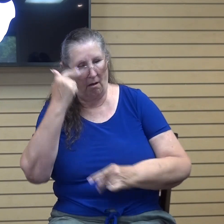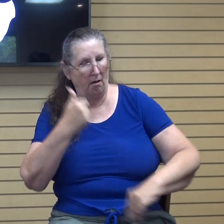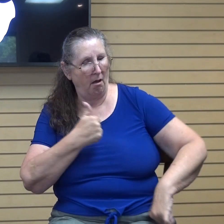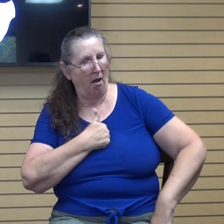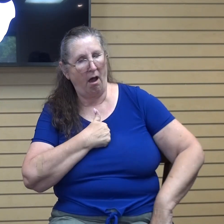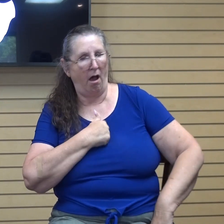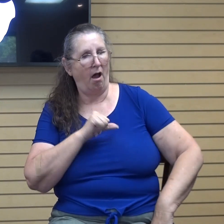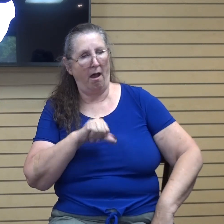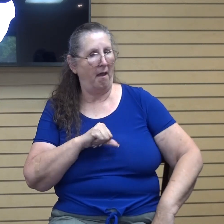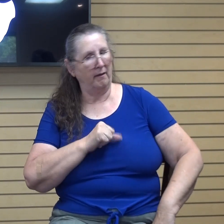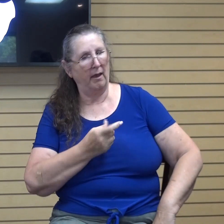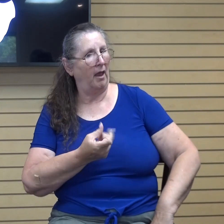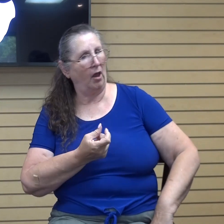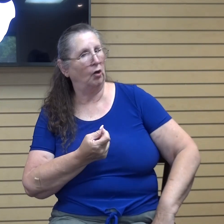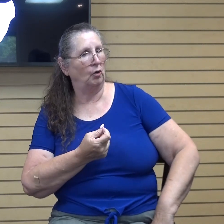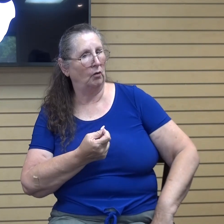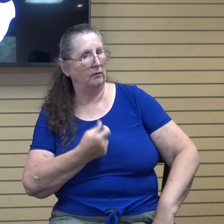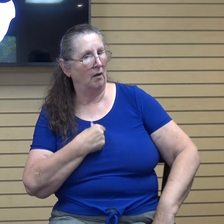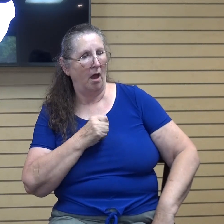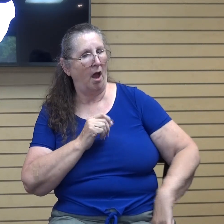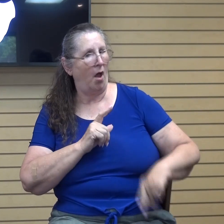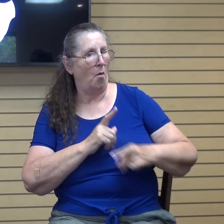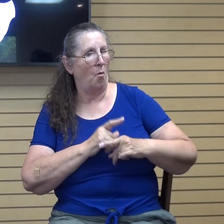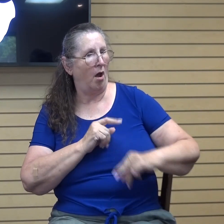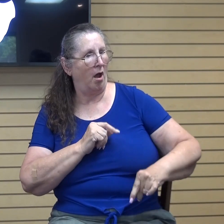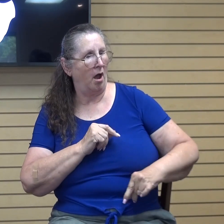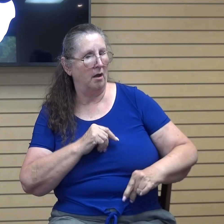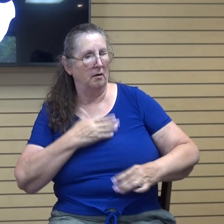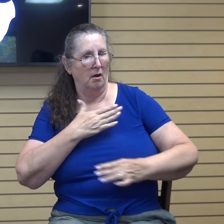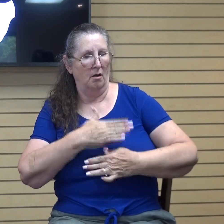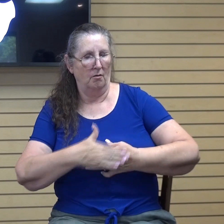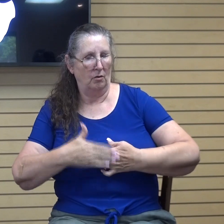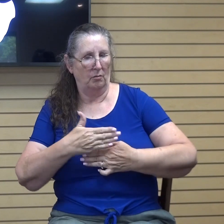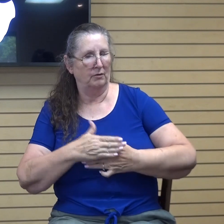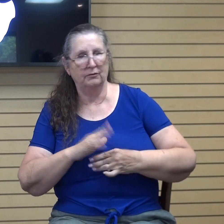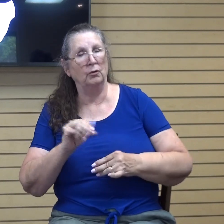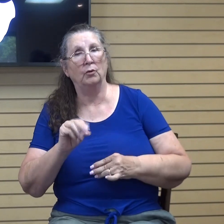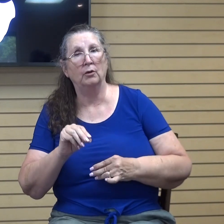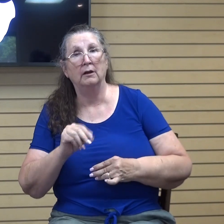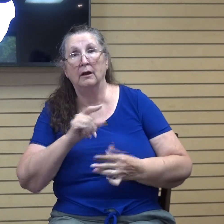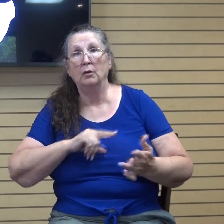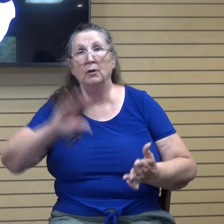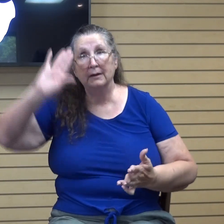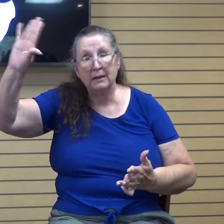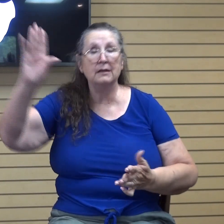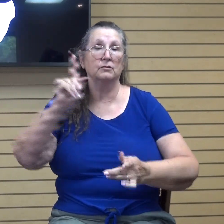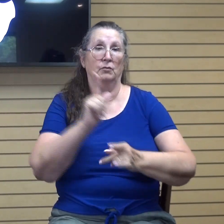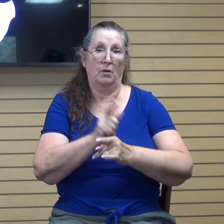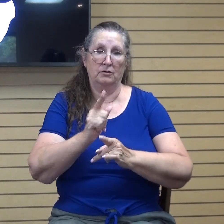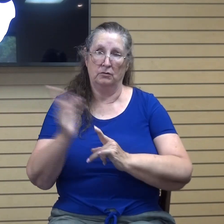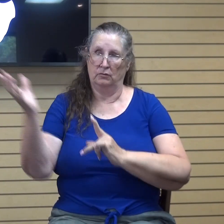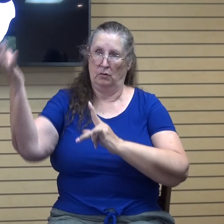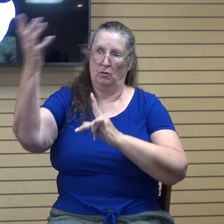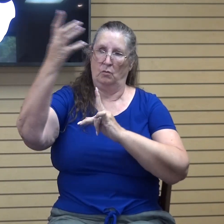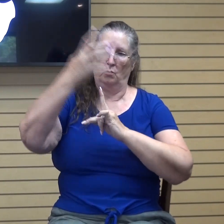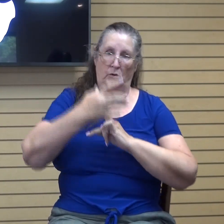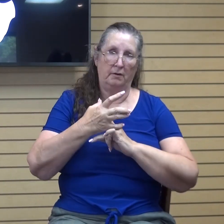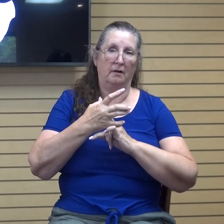so right, now I'm wearing the breastplate of righteousness. No, it's the Lord's righteousness. It says in 1